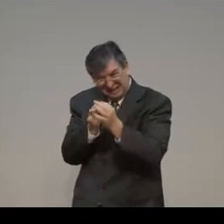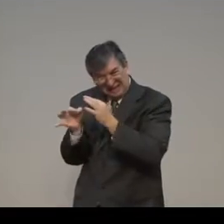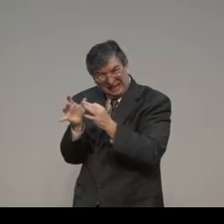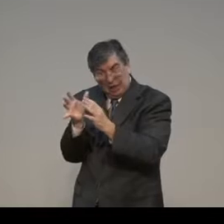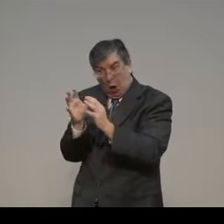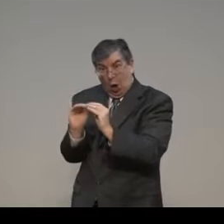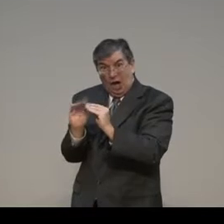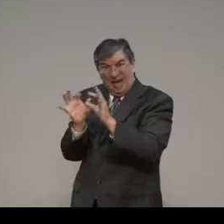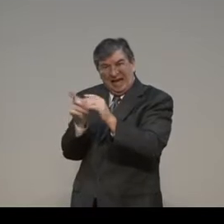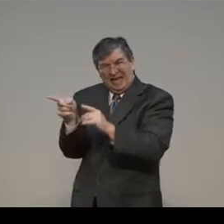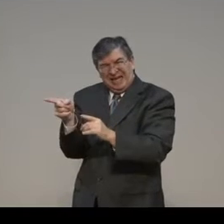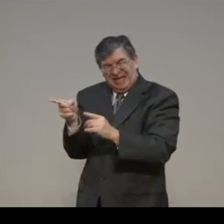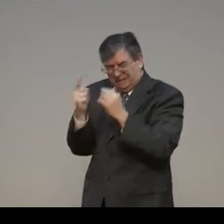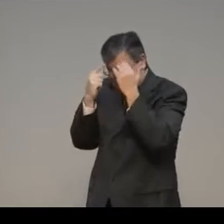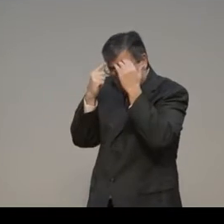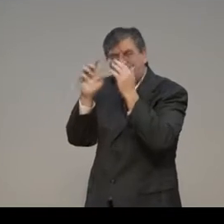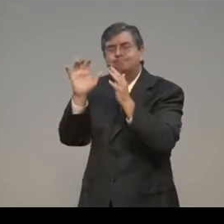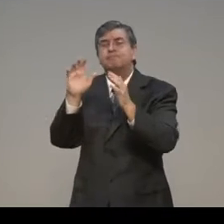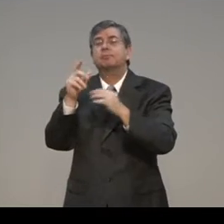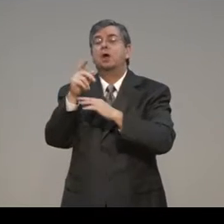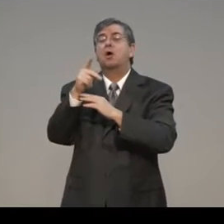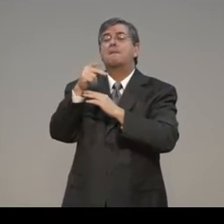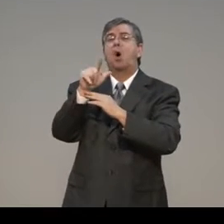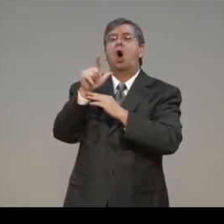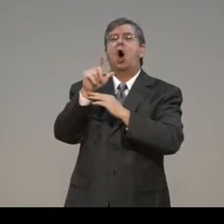That was Paul who included that information.